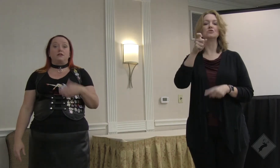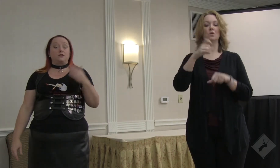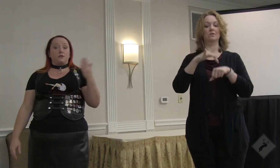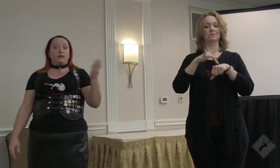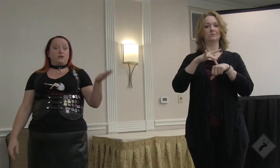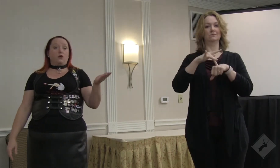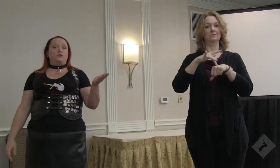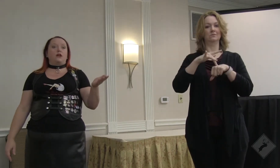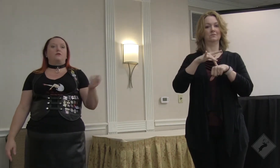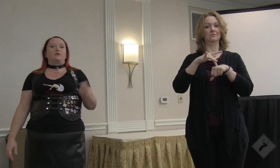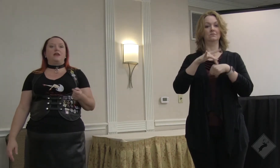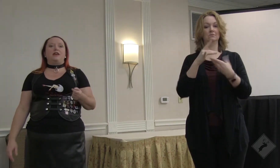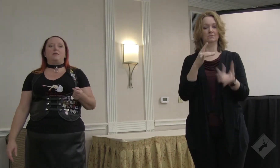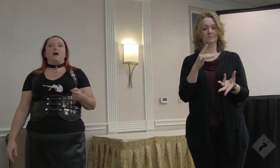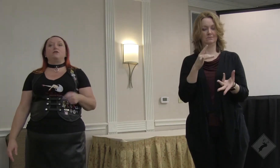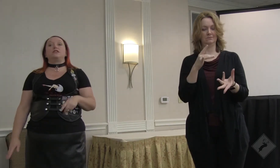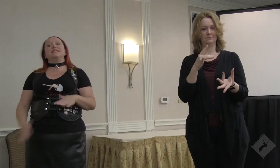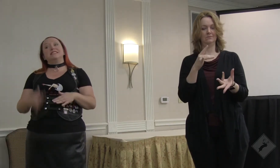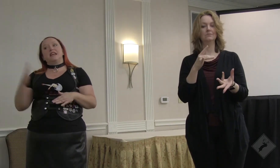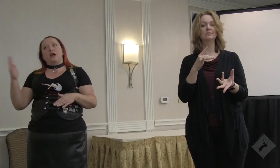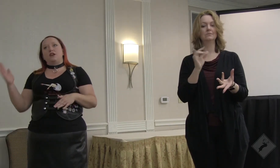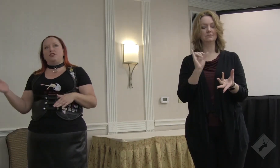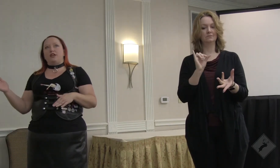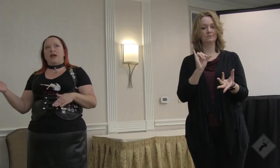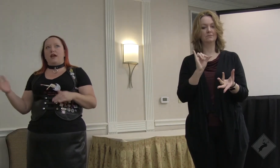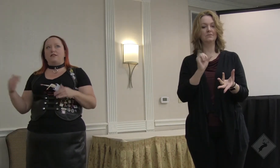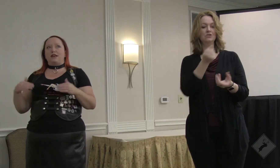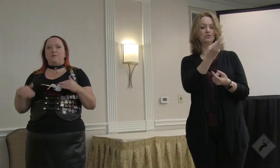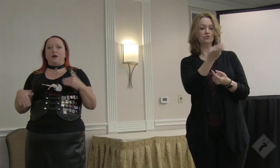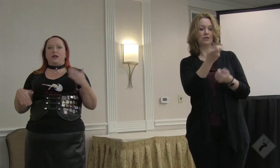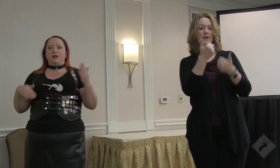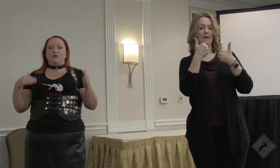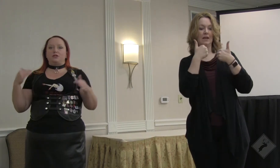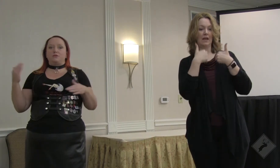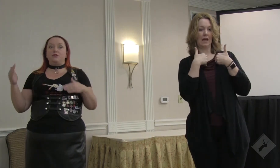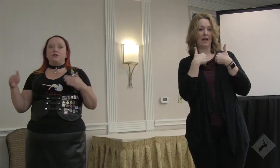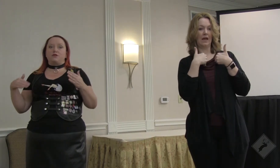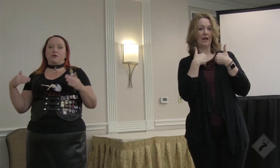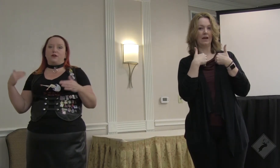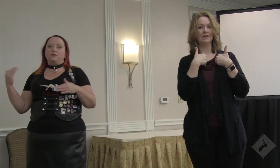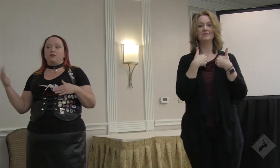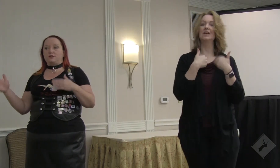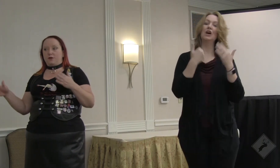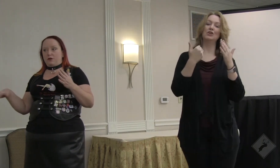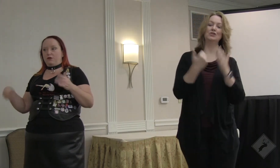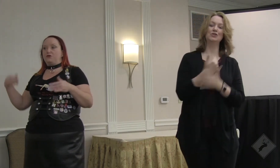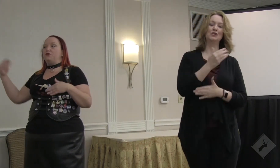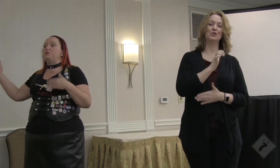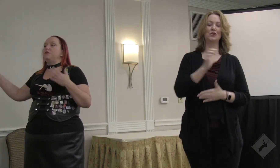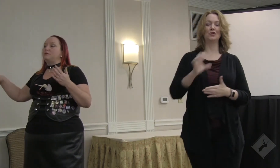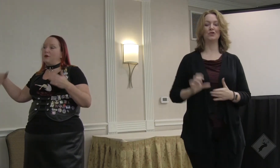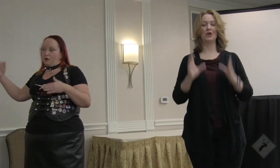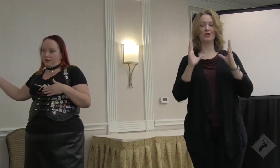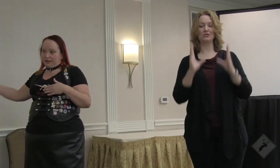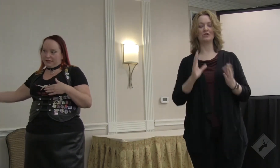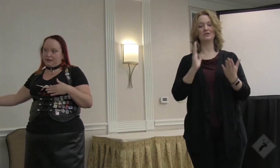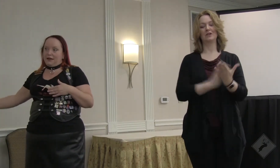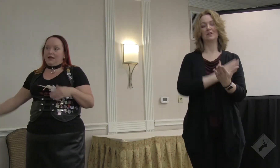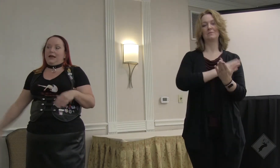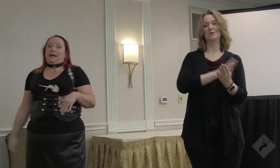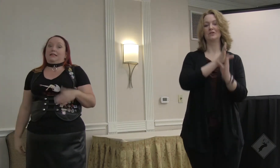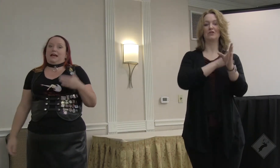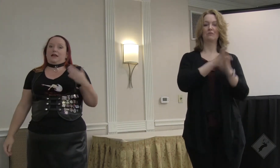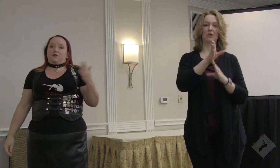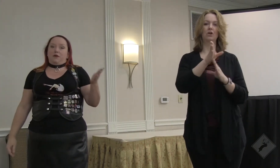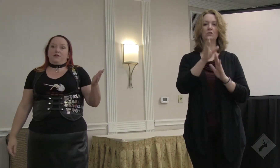see, and this goes back to the culture that I was speaking about, she has a budding Christian music career. She's been on YouTube and all of this.